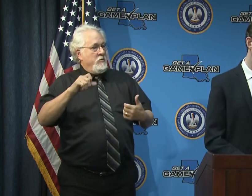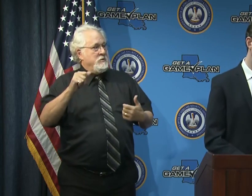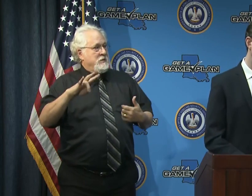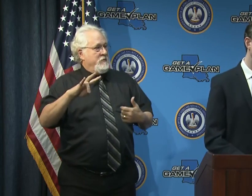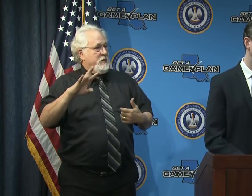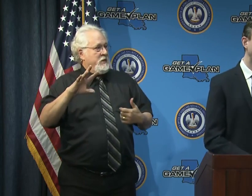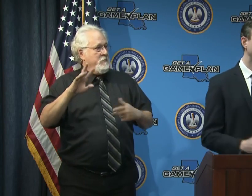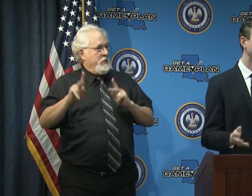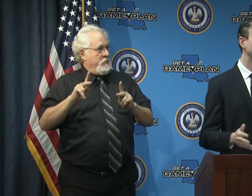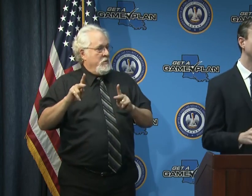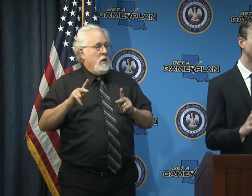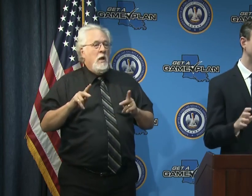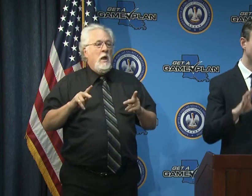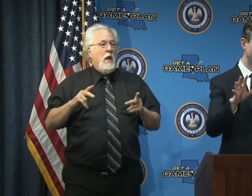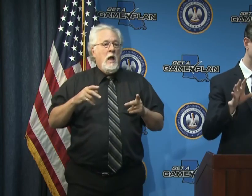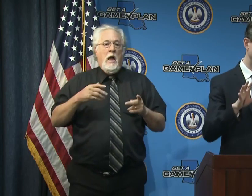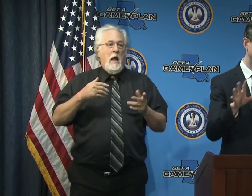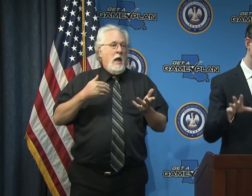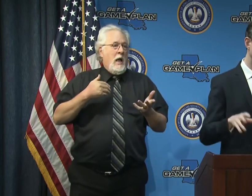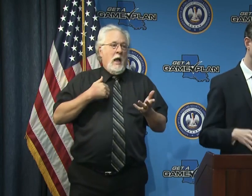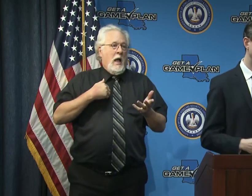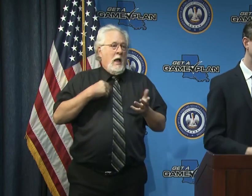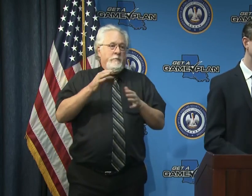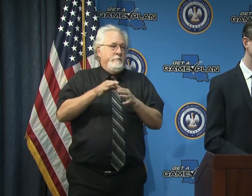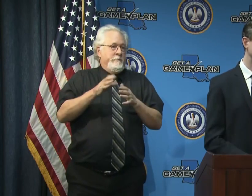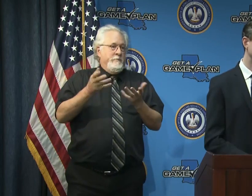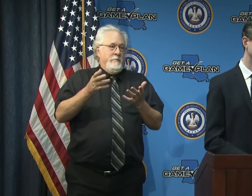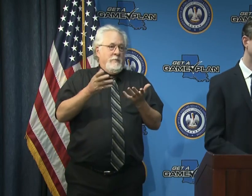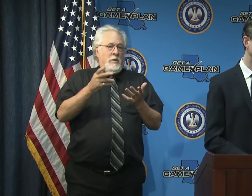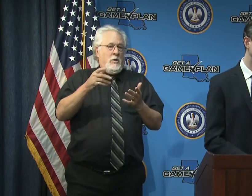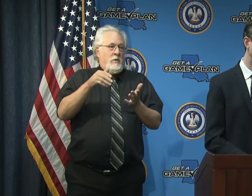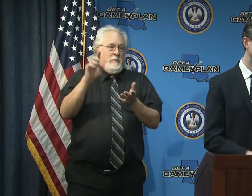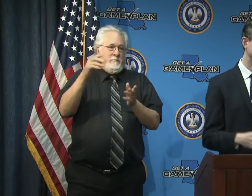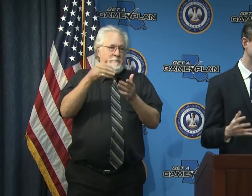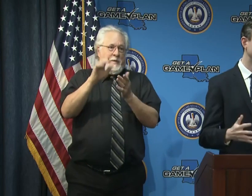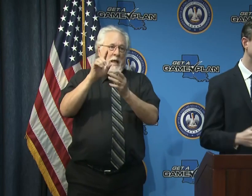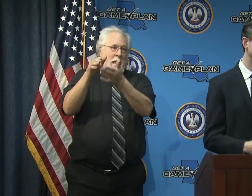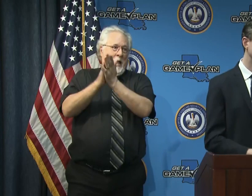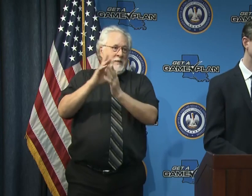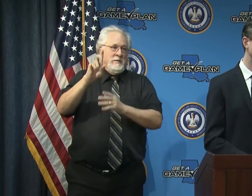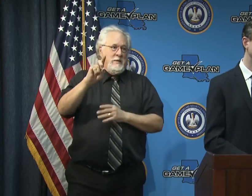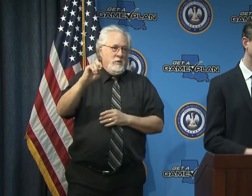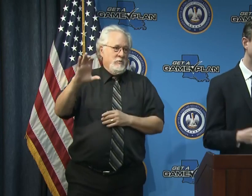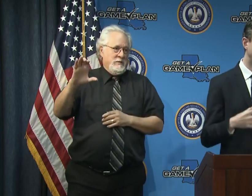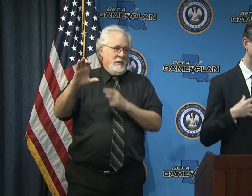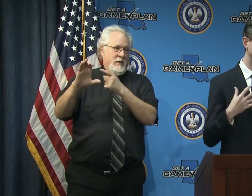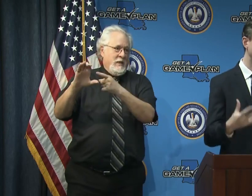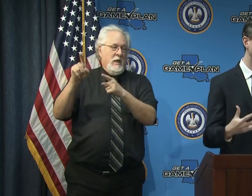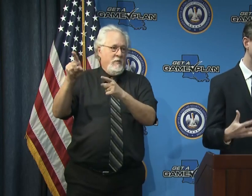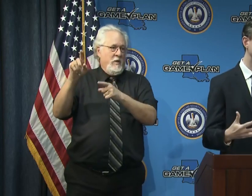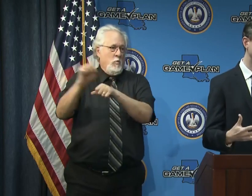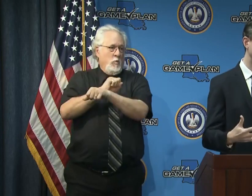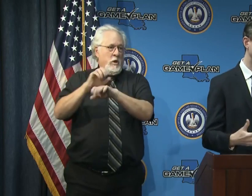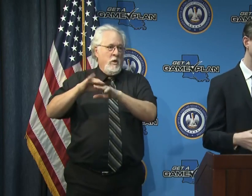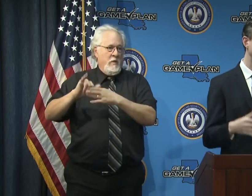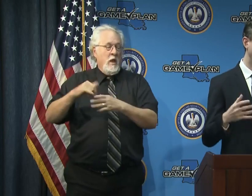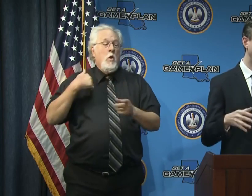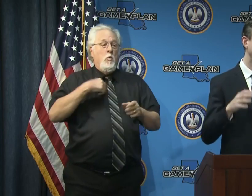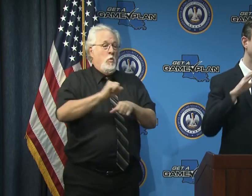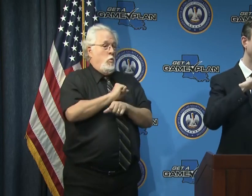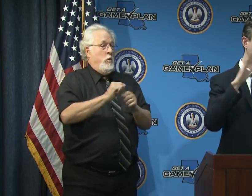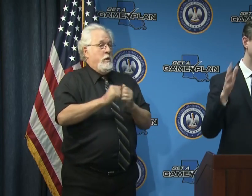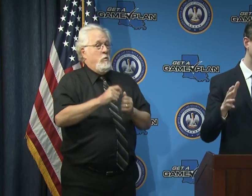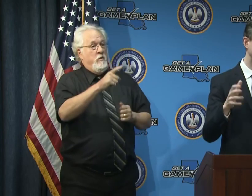people so i would defer exactly what the plan is on isolation to the department of corrections i'm sure that they're they're solving around that i think we're working with them